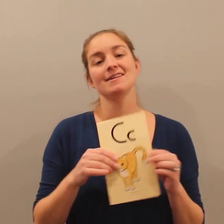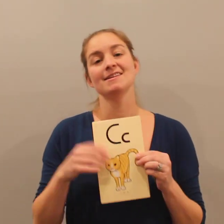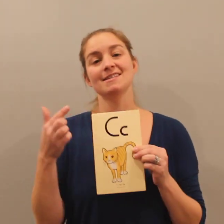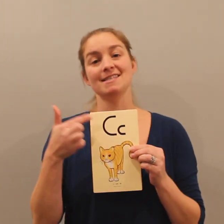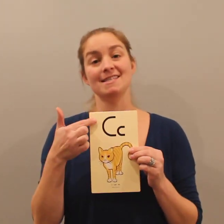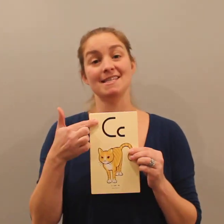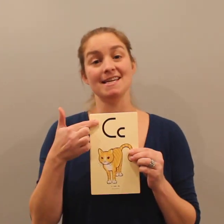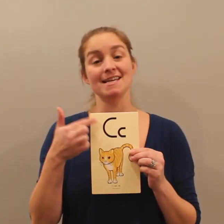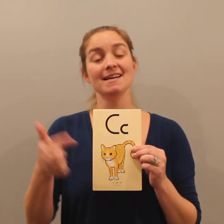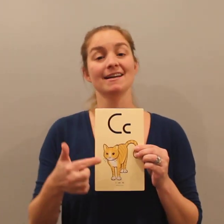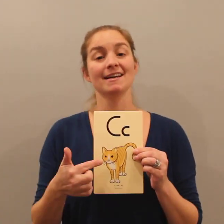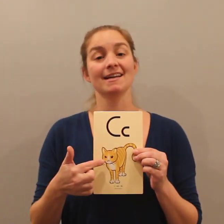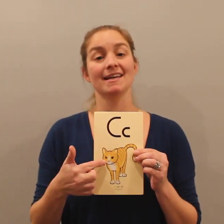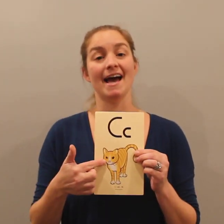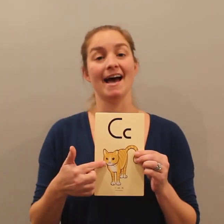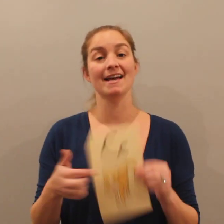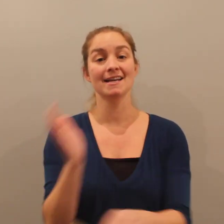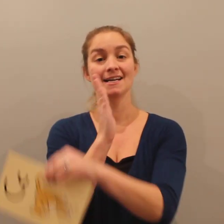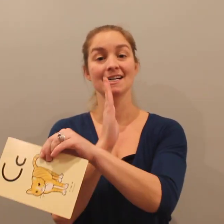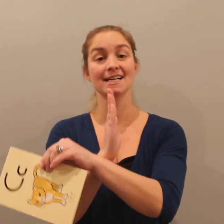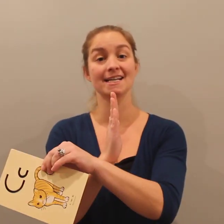C, cat, c.